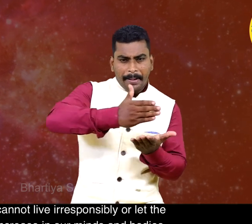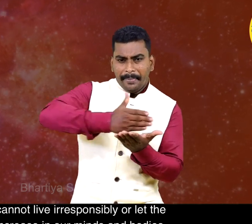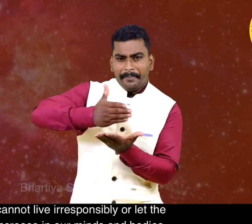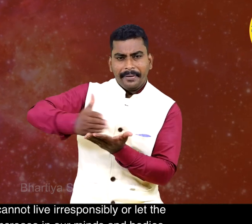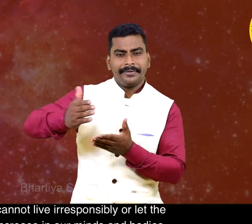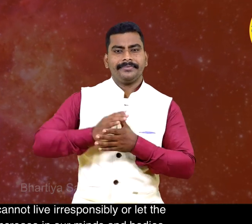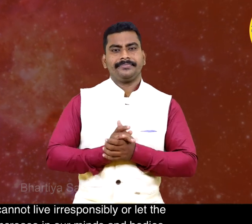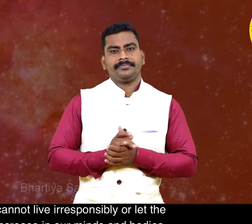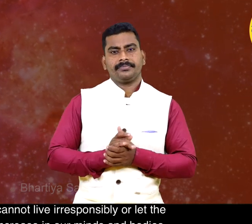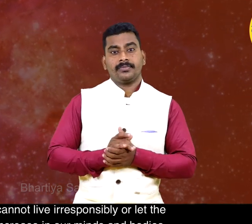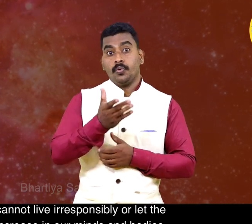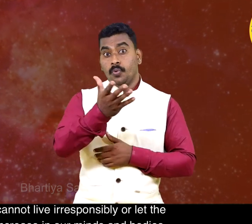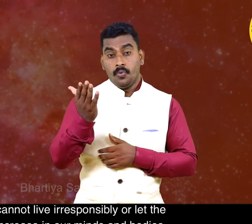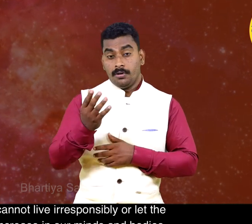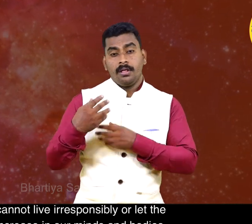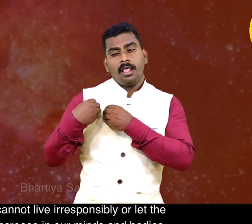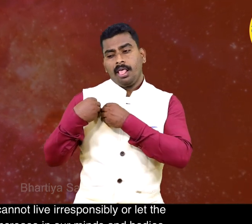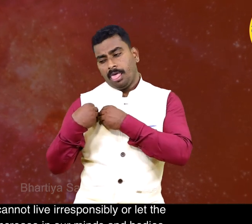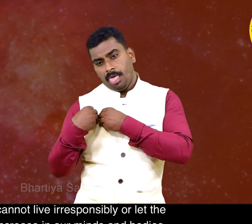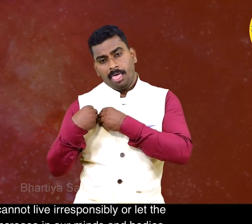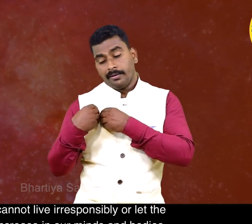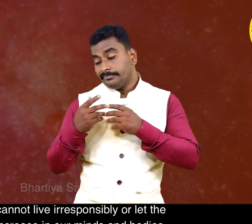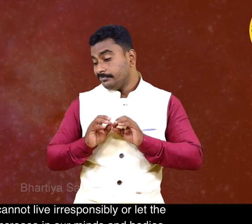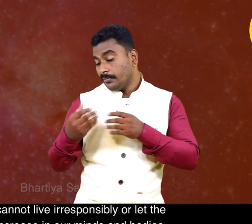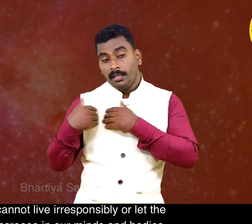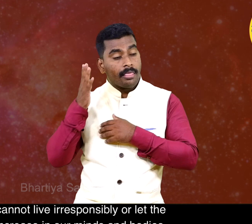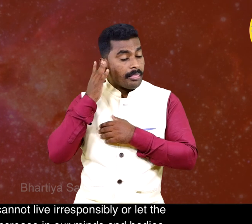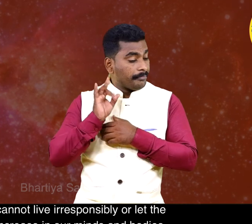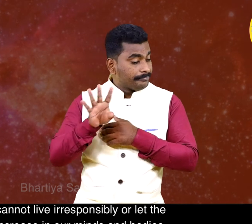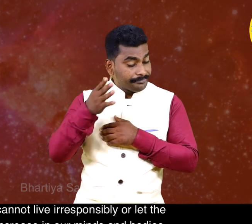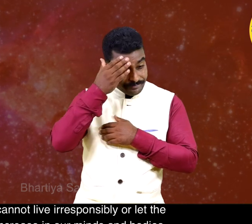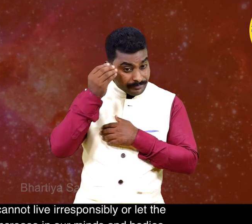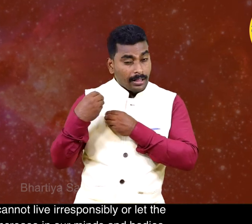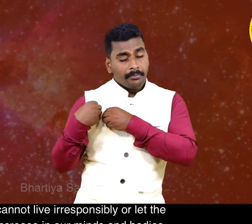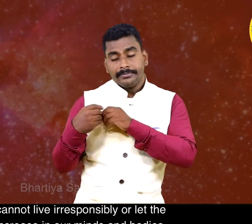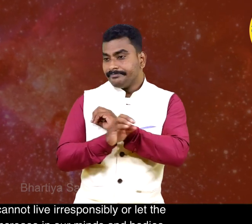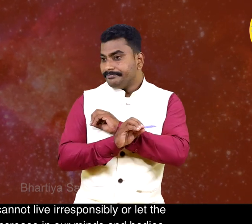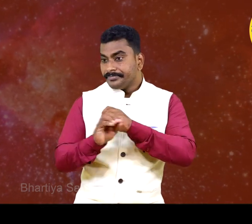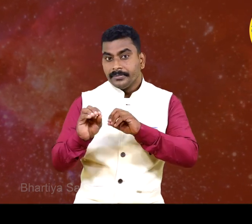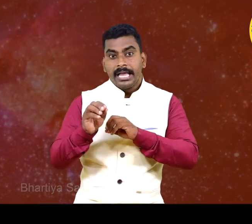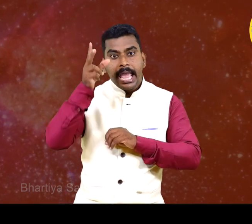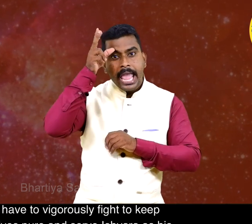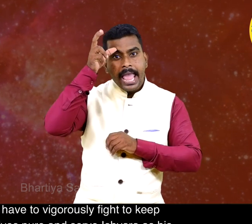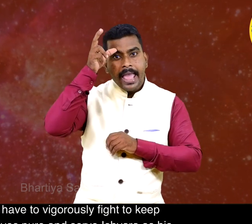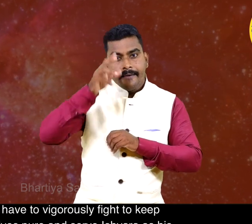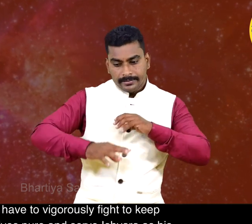irresponsibly or let the evil increase in our minds and bodies. We have to